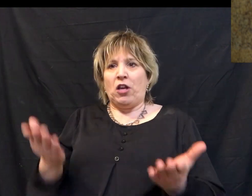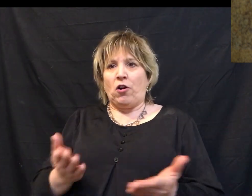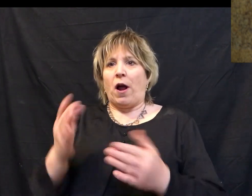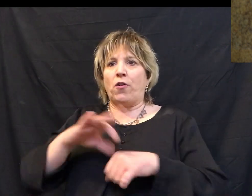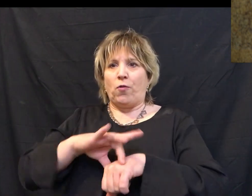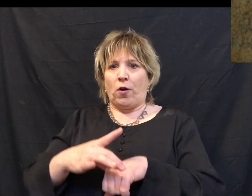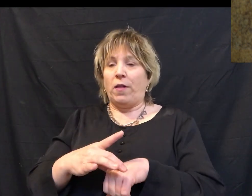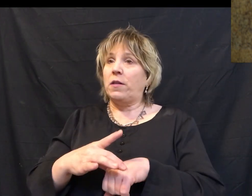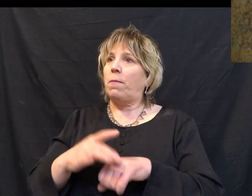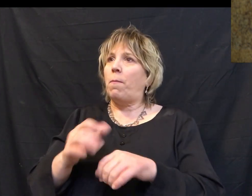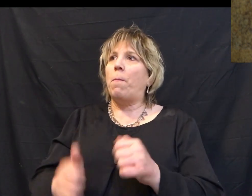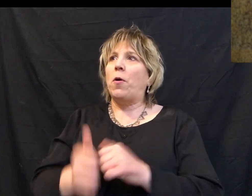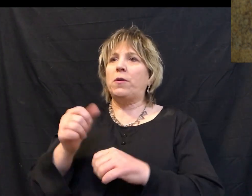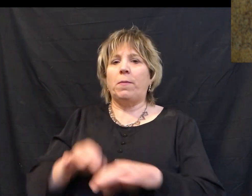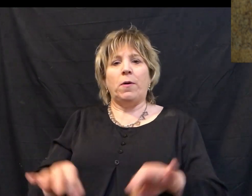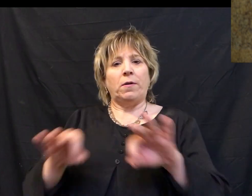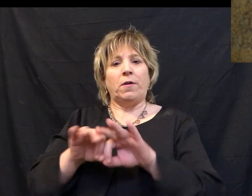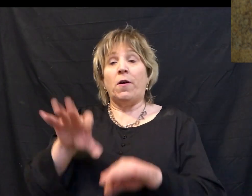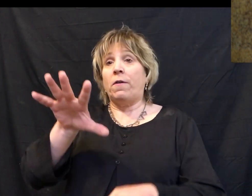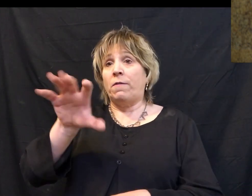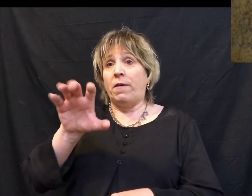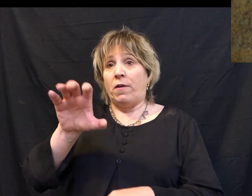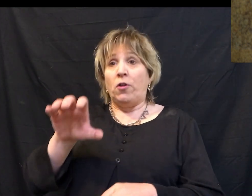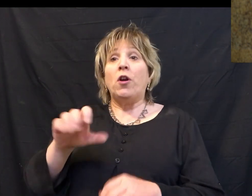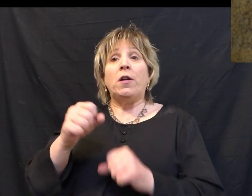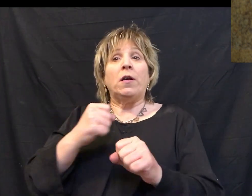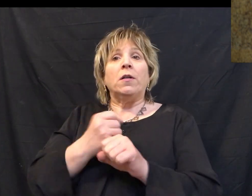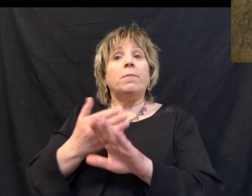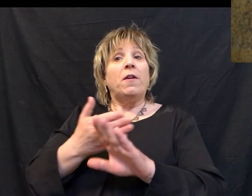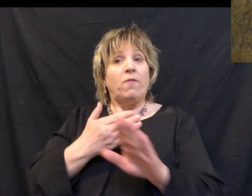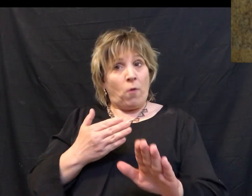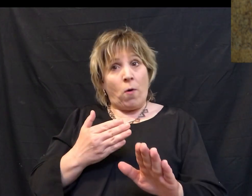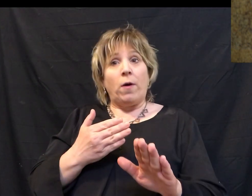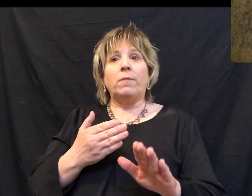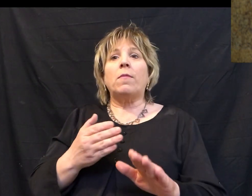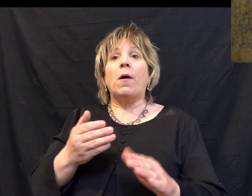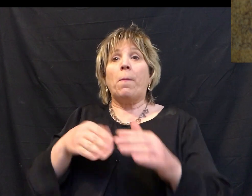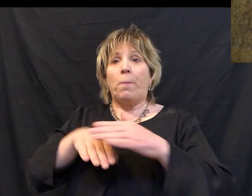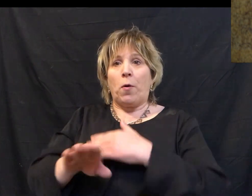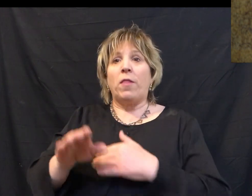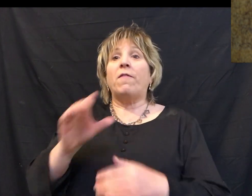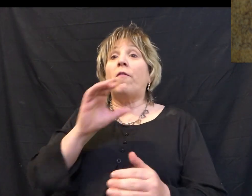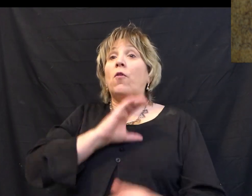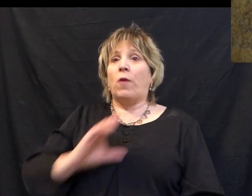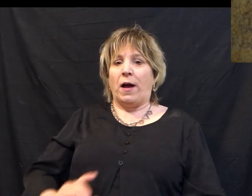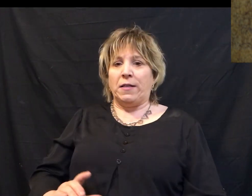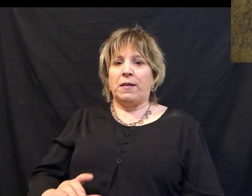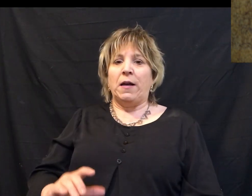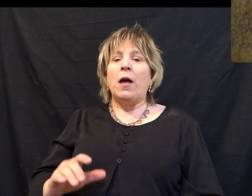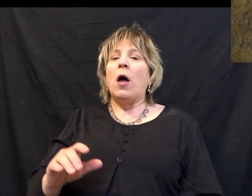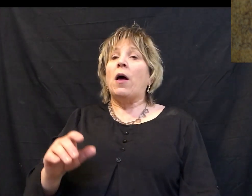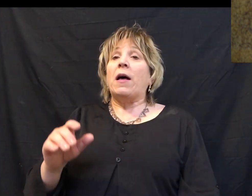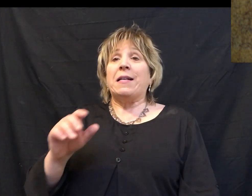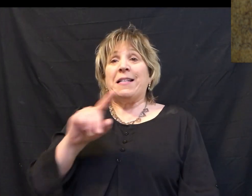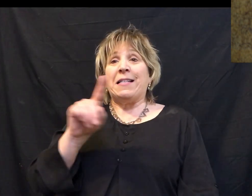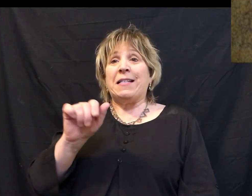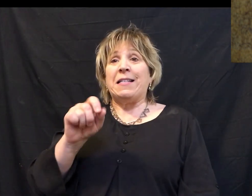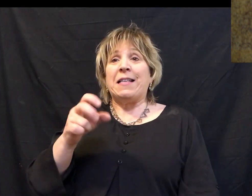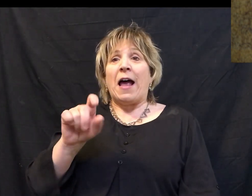week in history. Well, 500 years before the birth of Christ, the prophet Zechariah saw this day